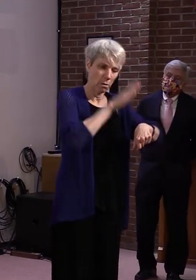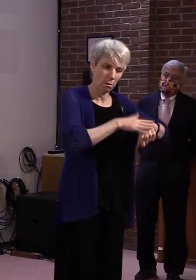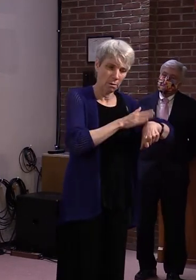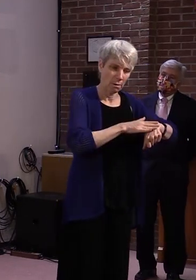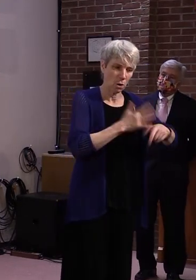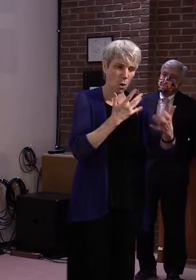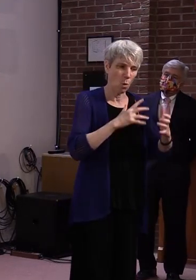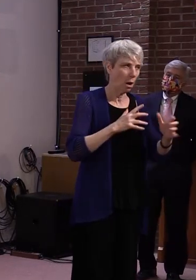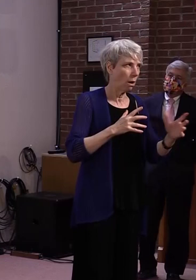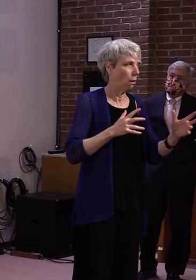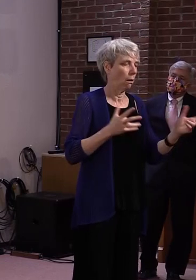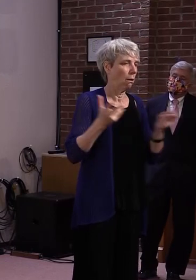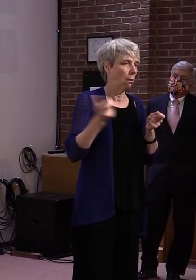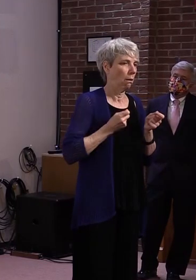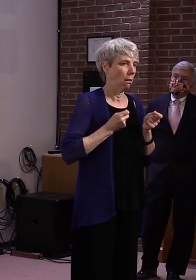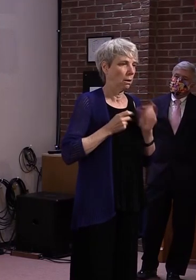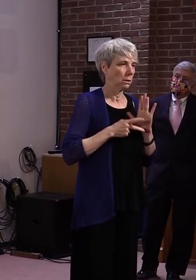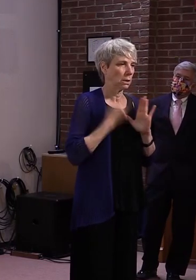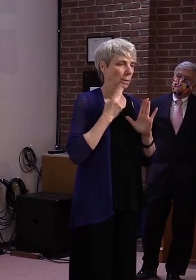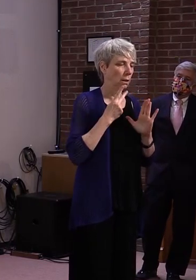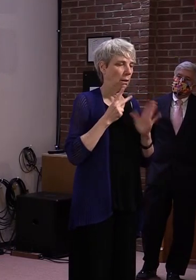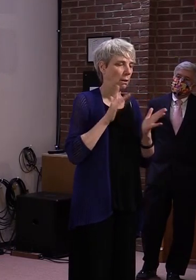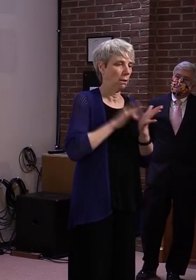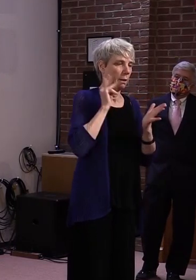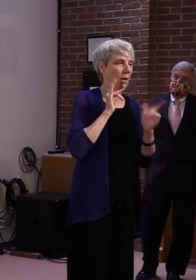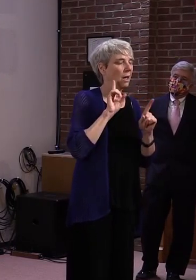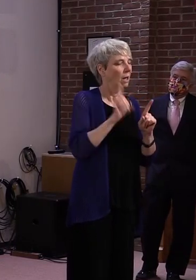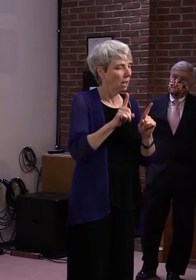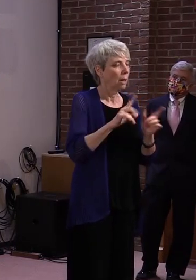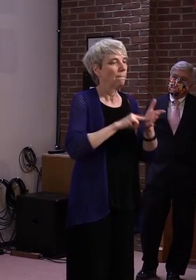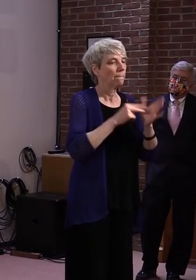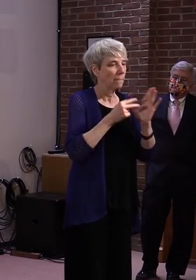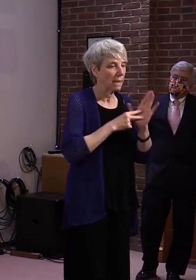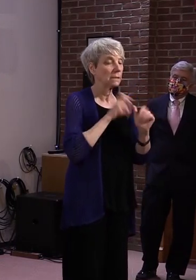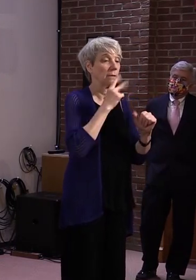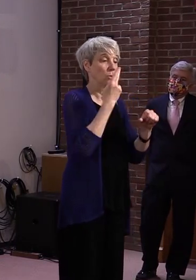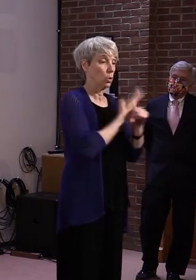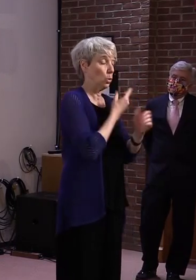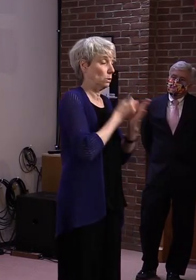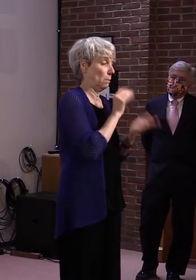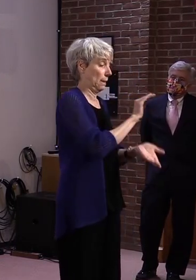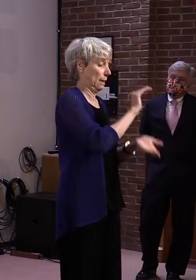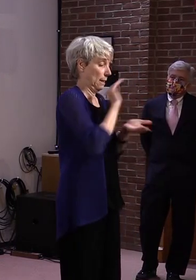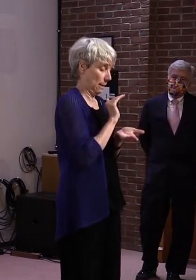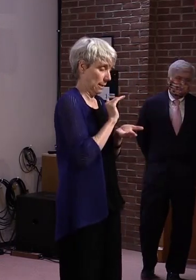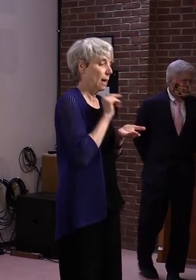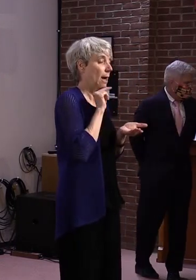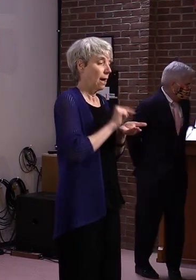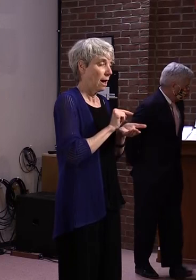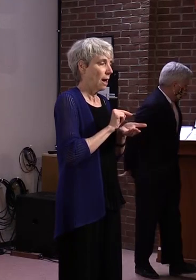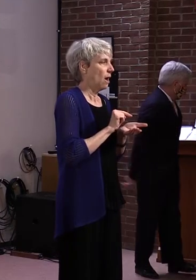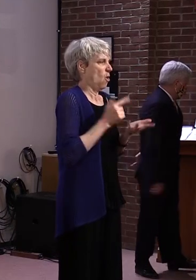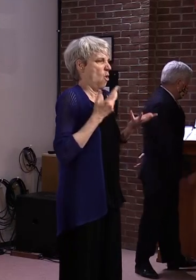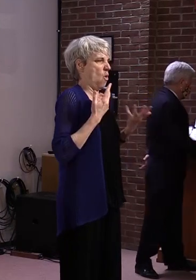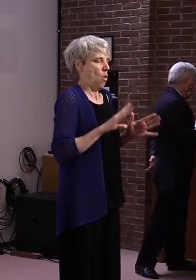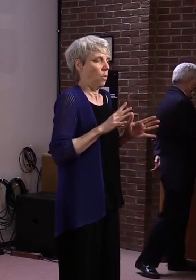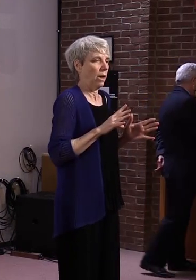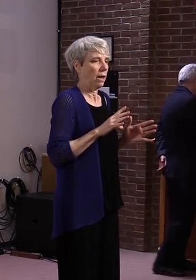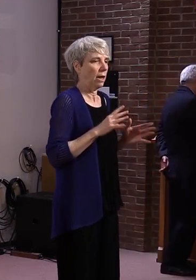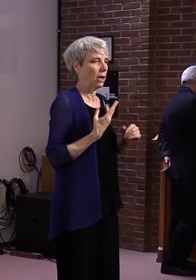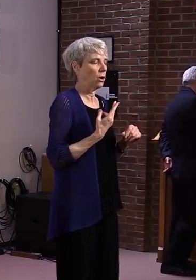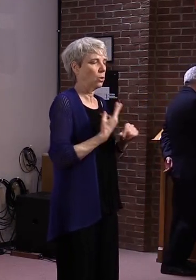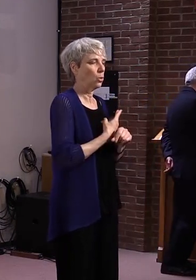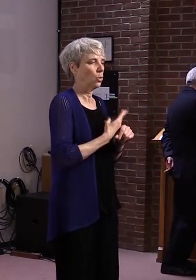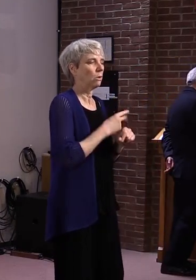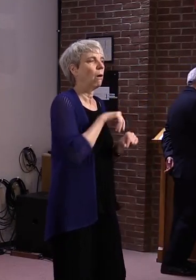all that means to an individual businesses to ensure that you're not using these funds for things that you've already paid for from any